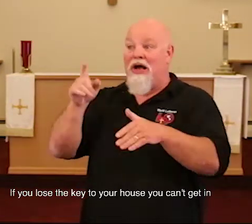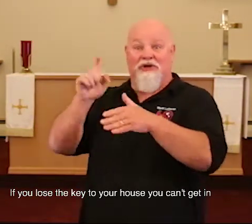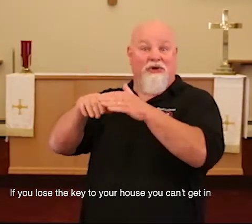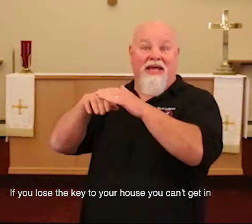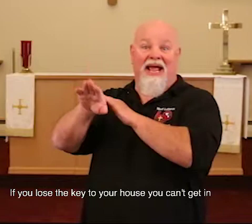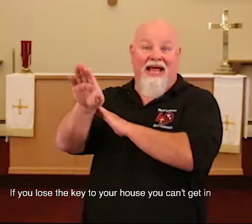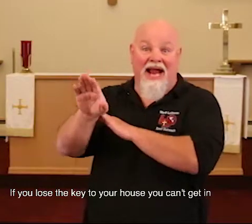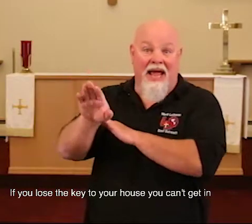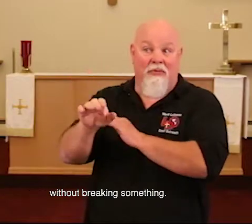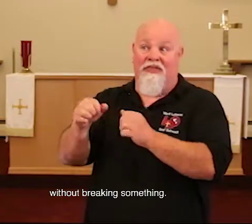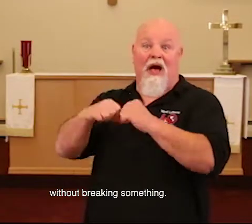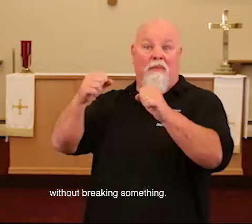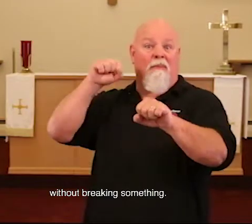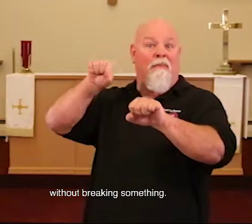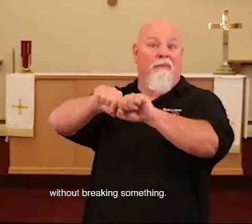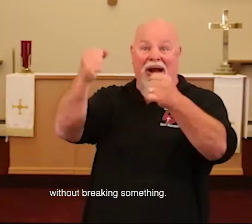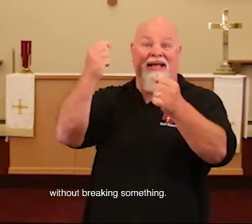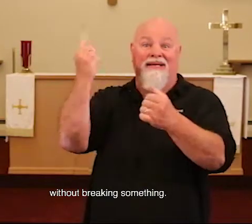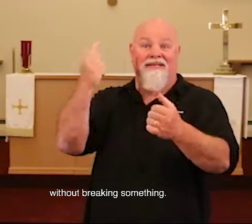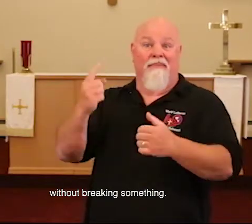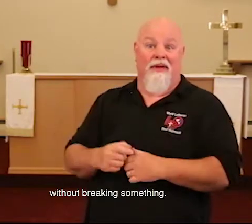house, you can't get in without breaking something.